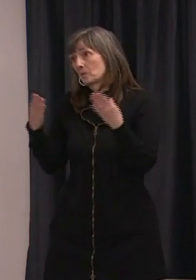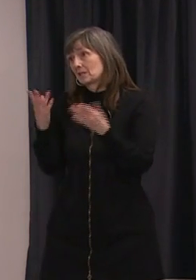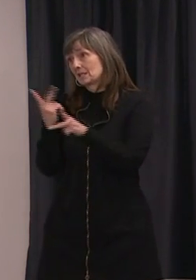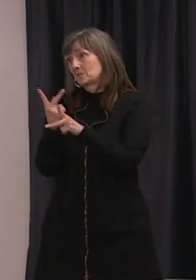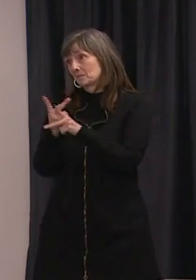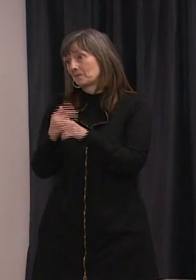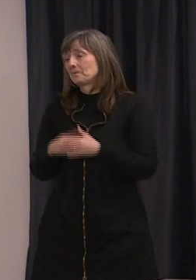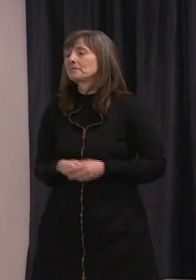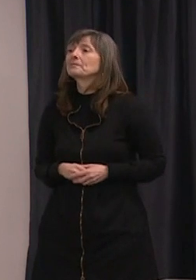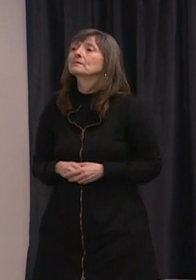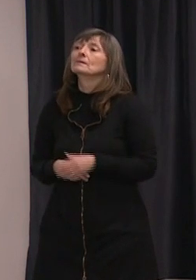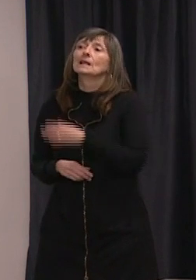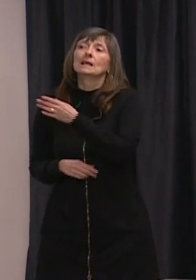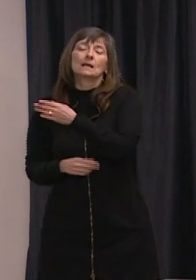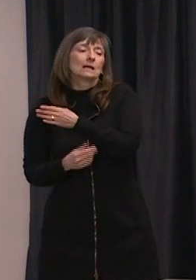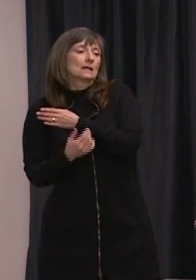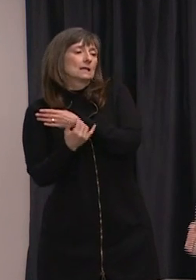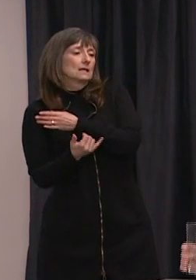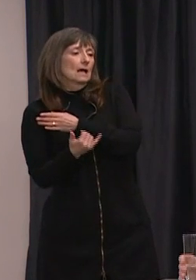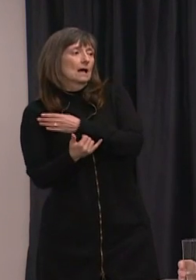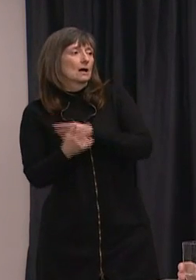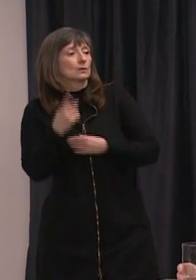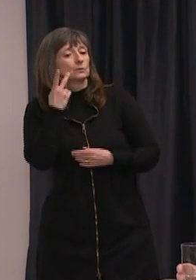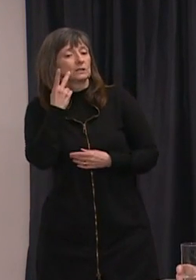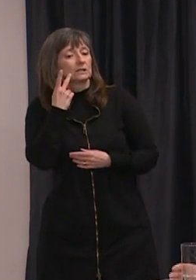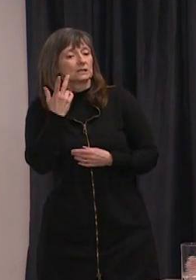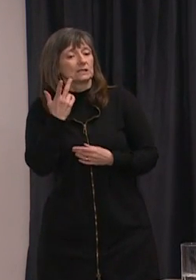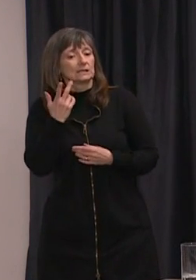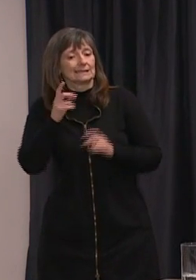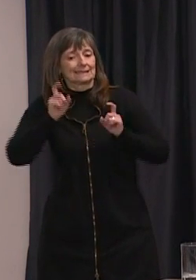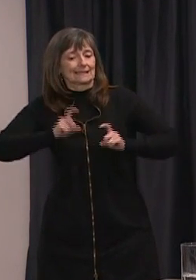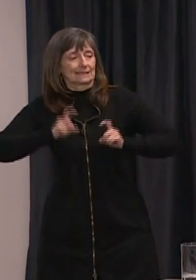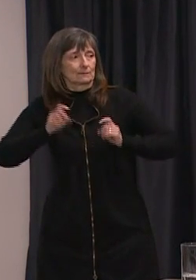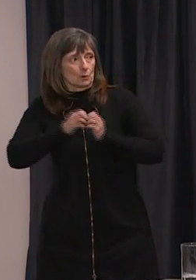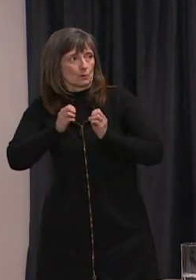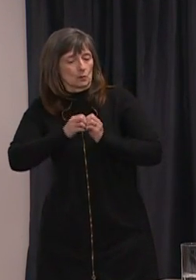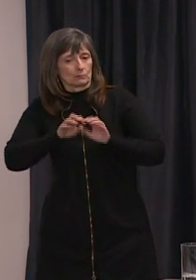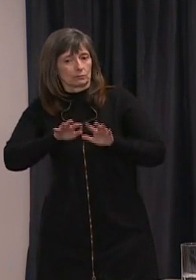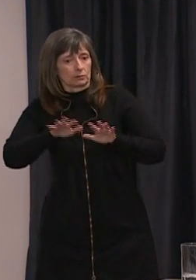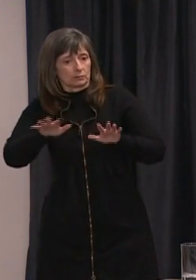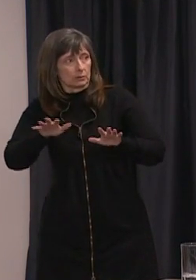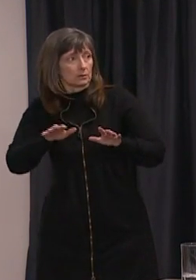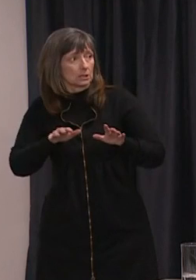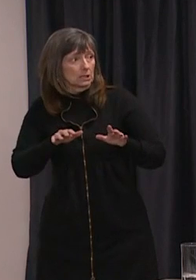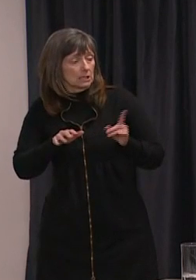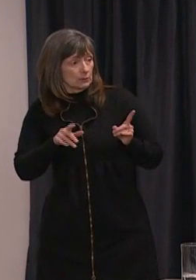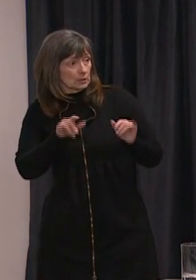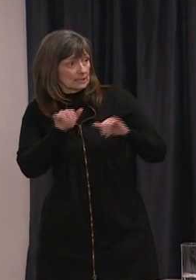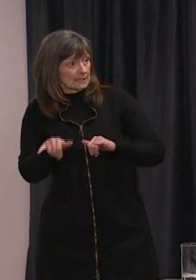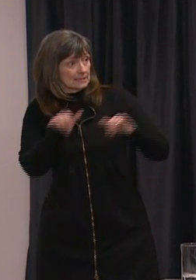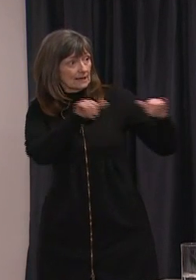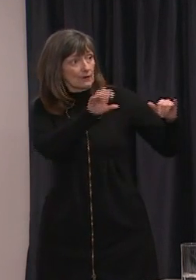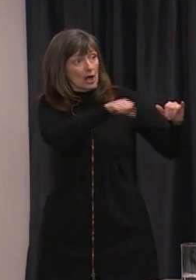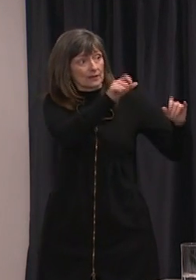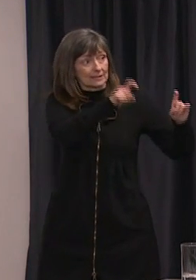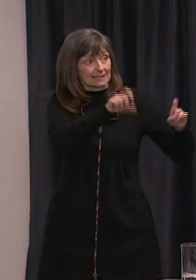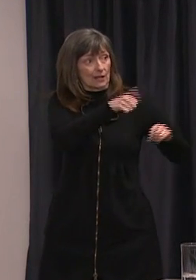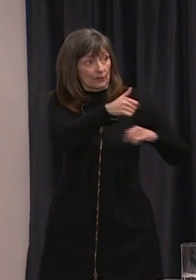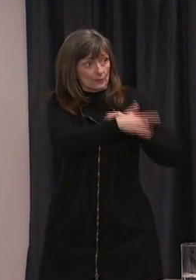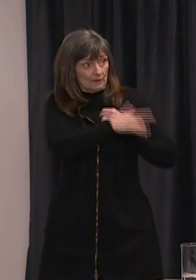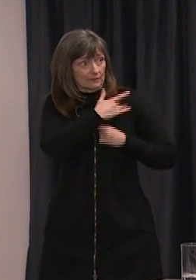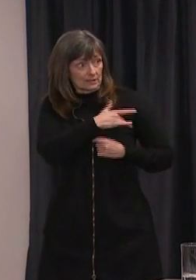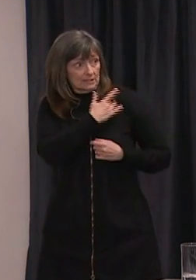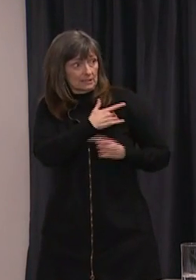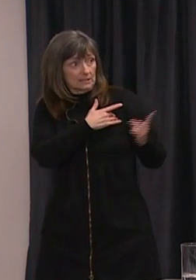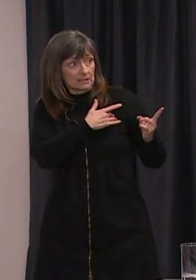as a way now that we're seeing higher numbers of testing are there any plans to establish similar centers here so those uh discussions